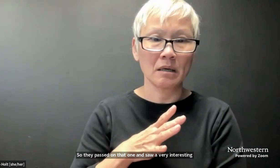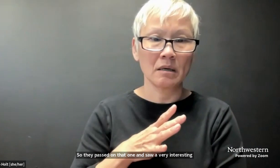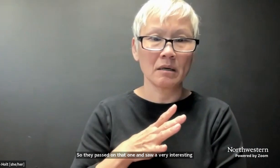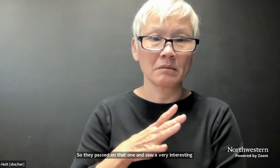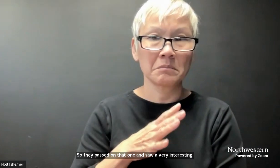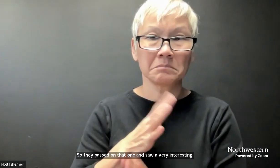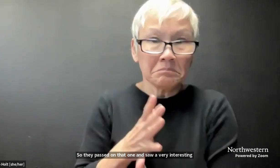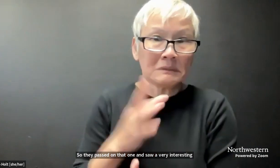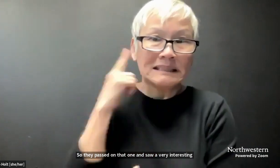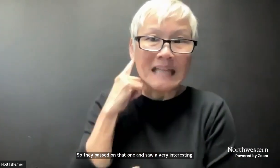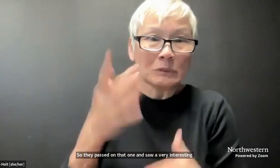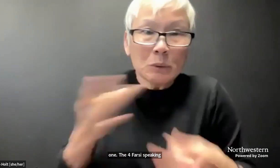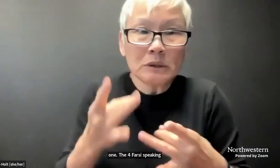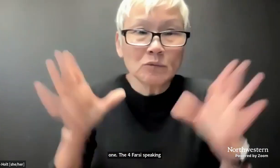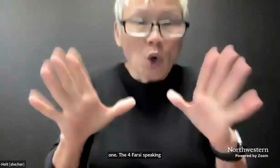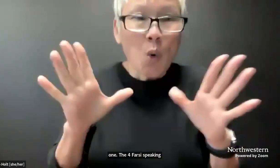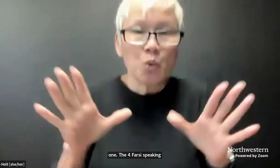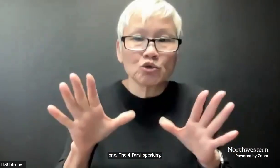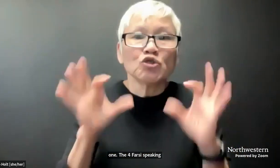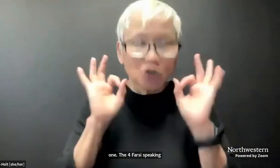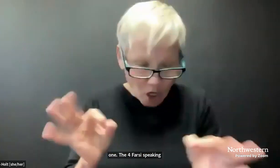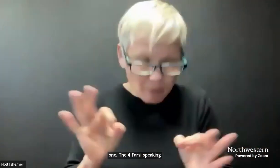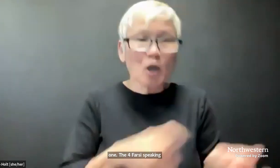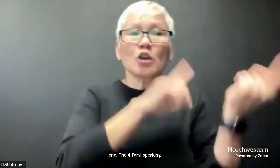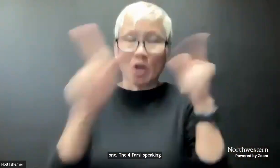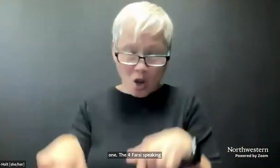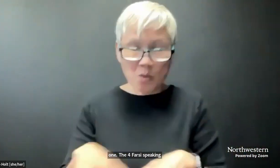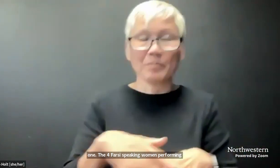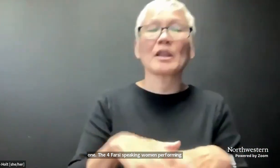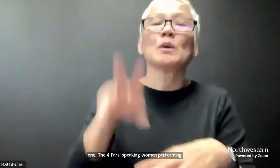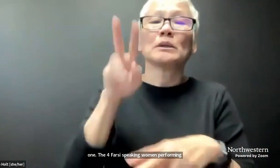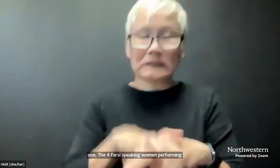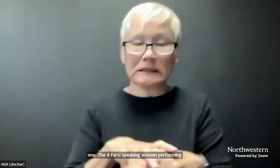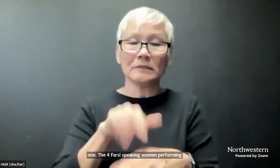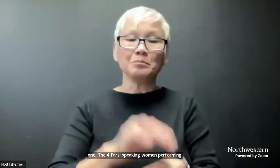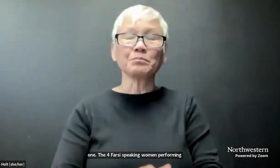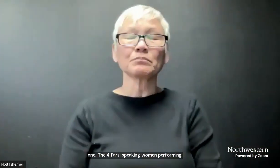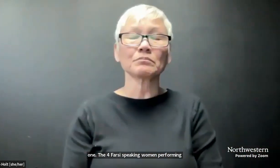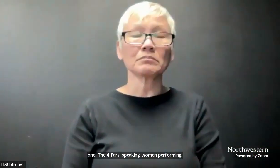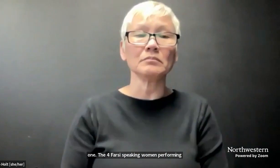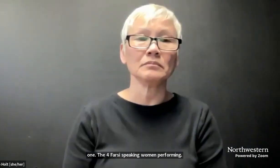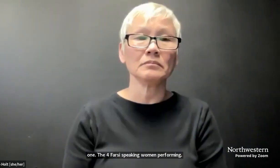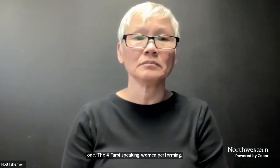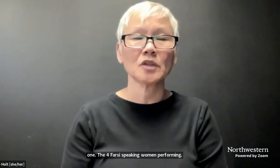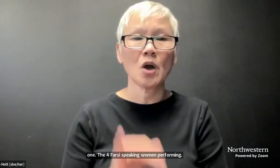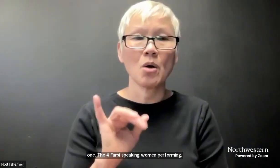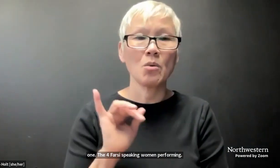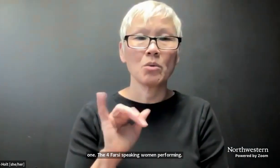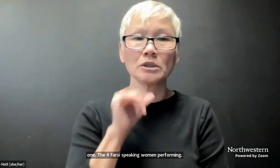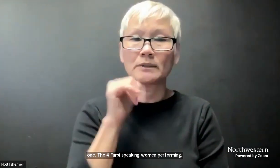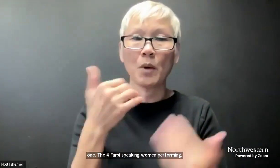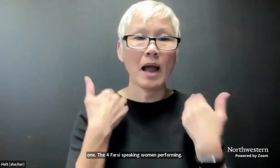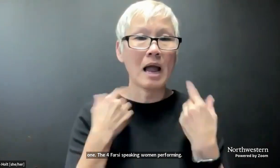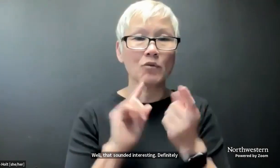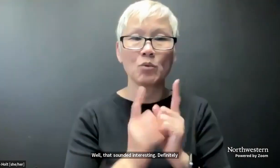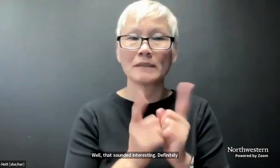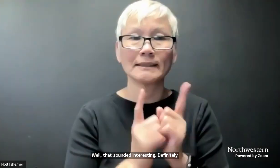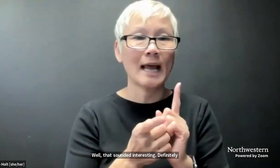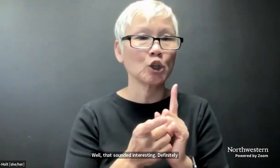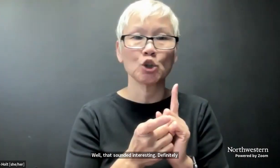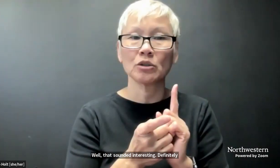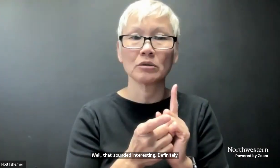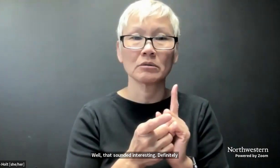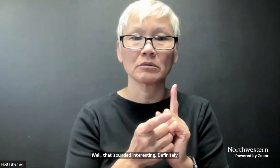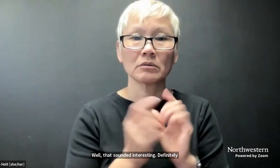Farsi-speaking women performing. Well, that sounded interesting. Definitely decided to go watch that show. Sat down